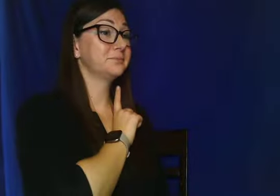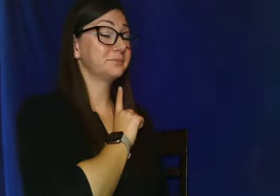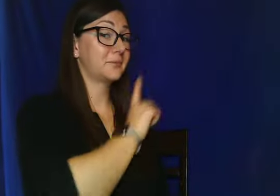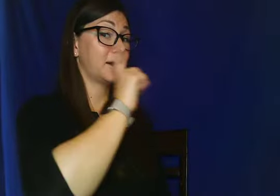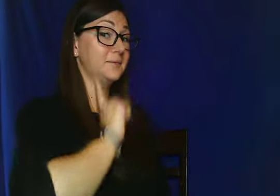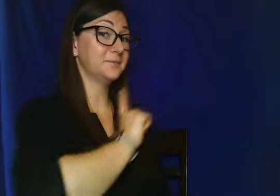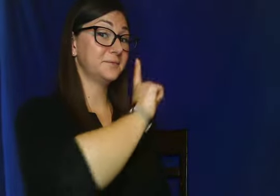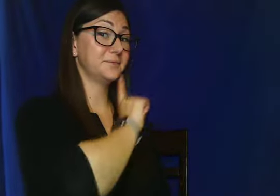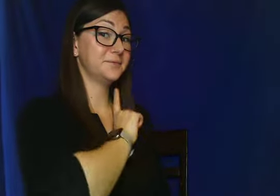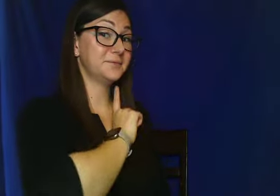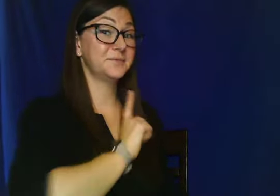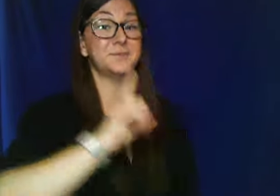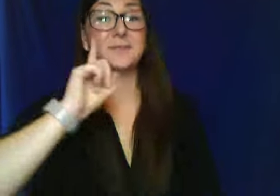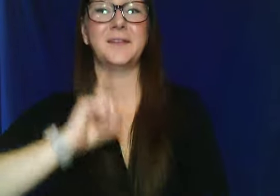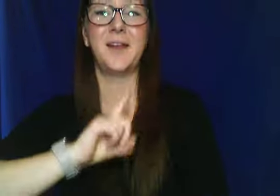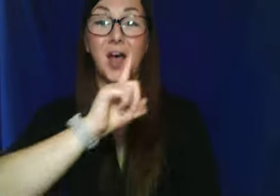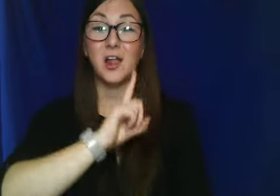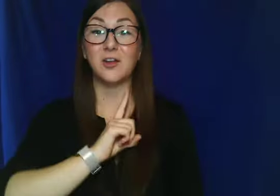Okay? Alone.